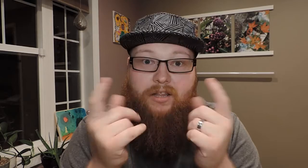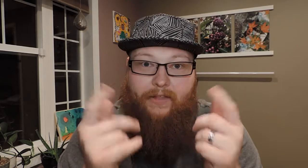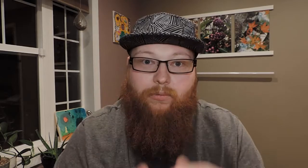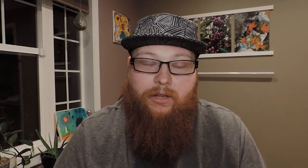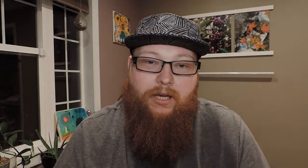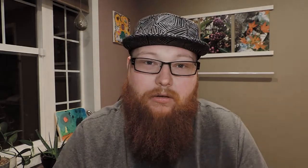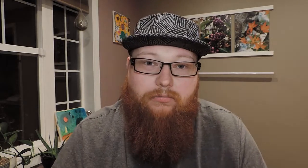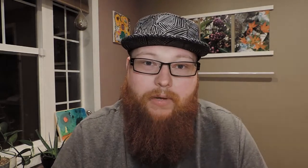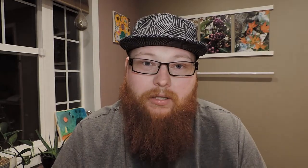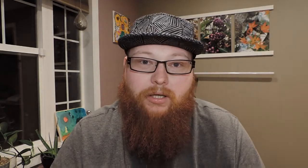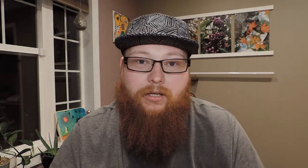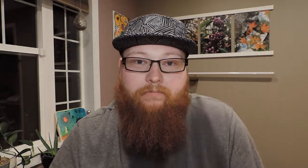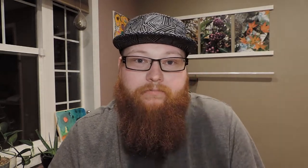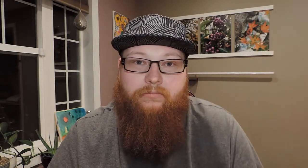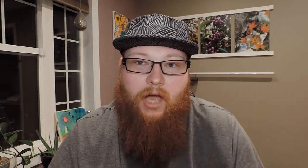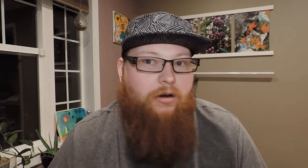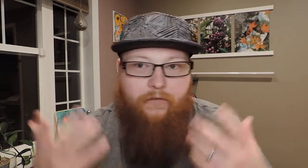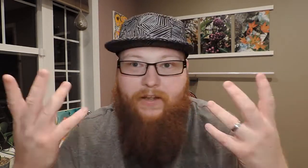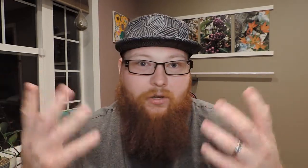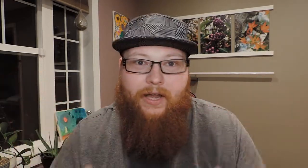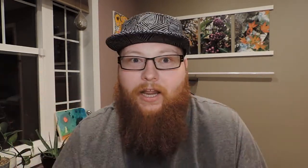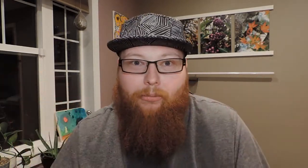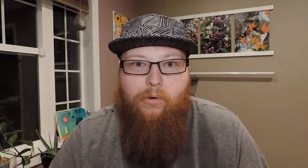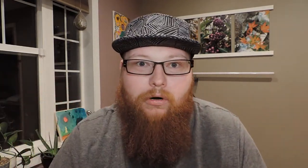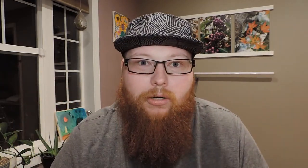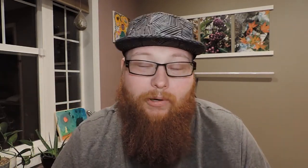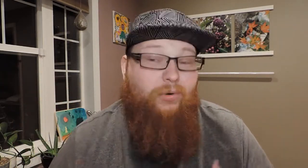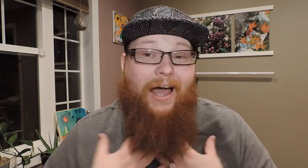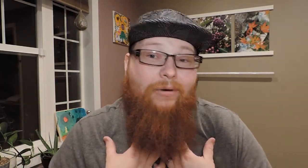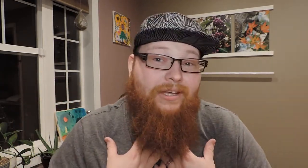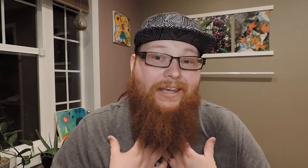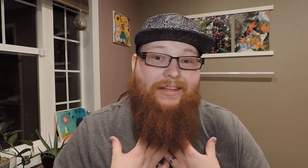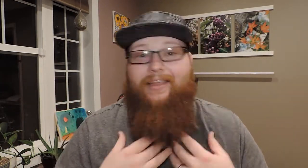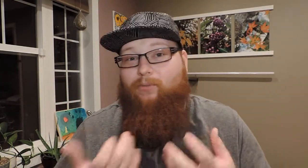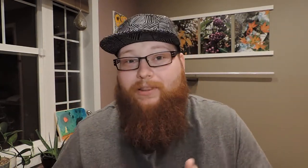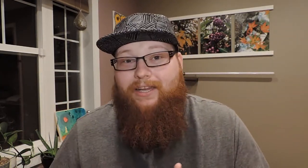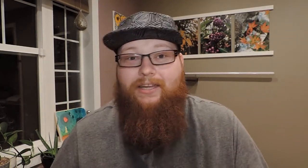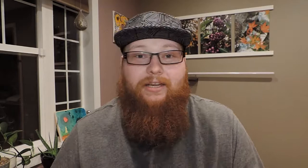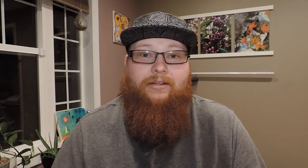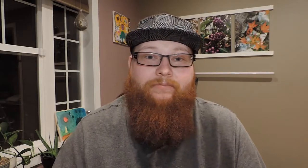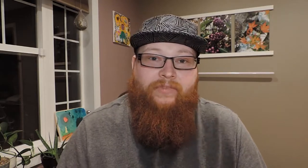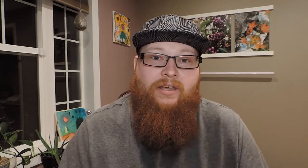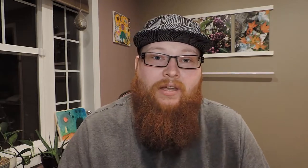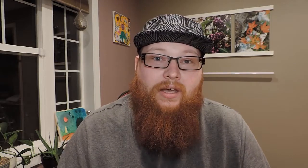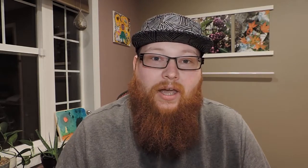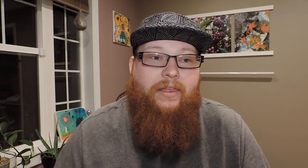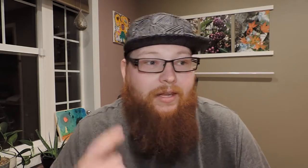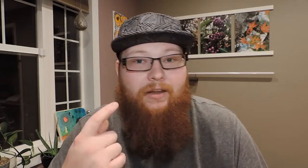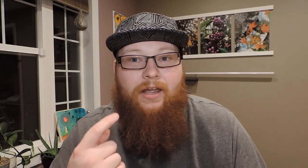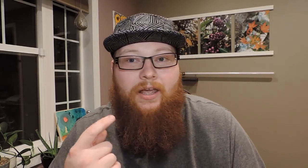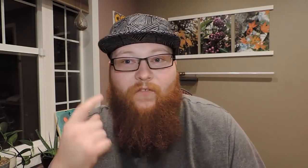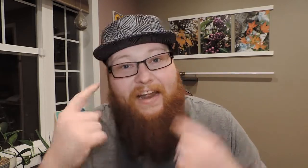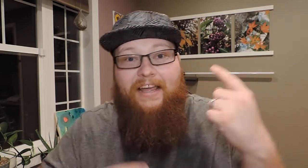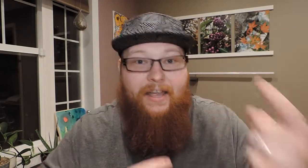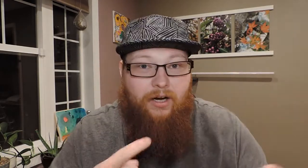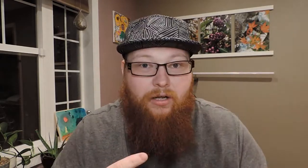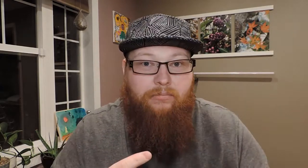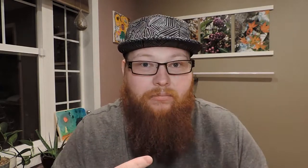And that's what they do, basically. I don't know if they do that anymore, but when I was a kid, that's what they did. And then, if I didn't hear them,